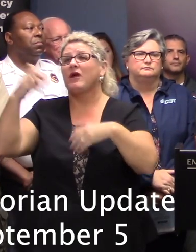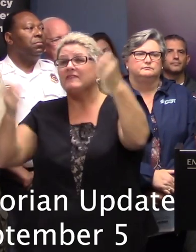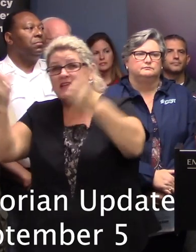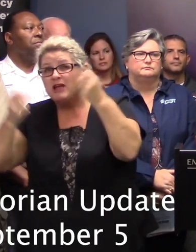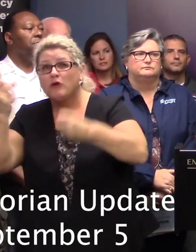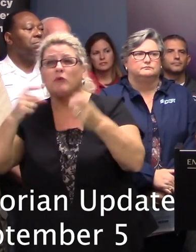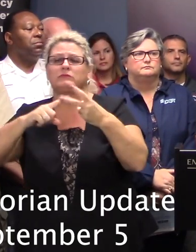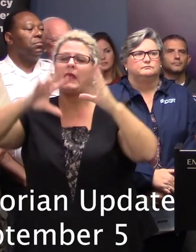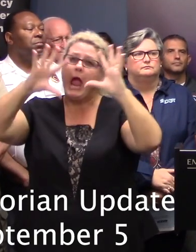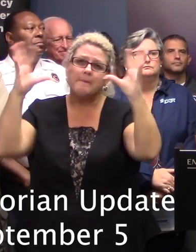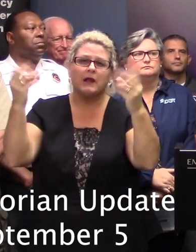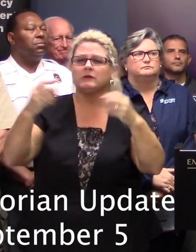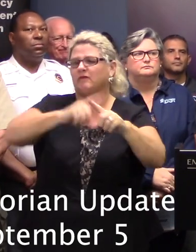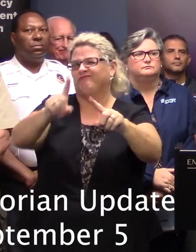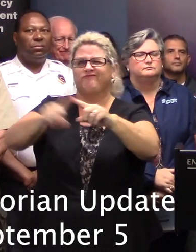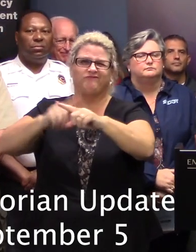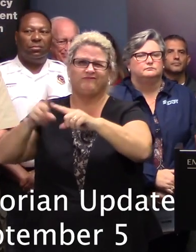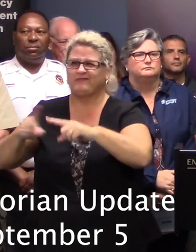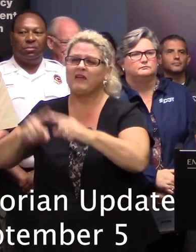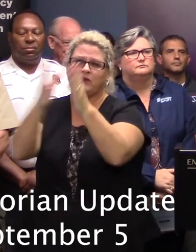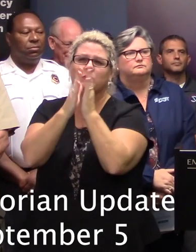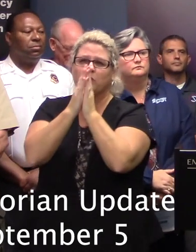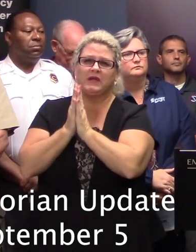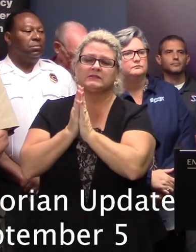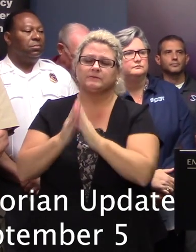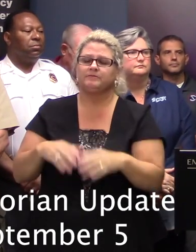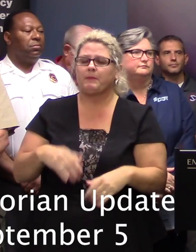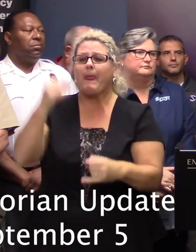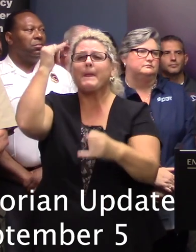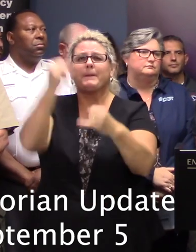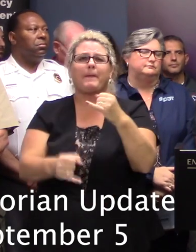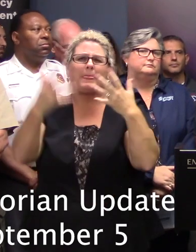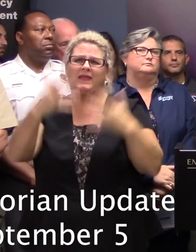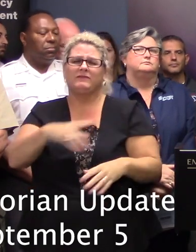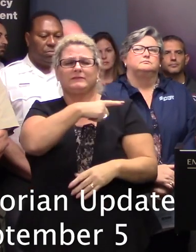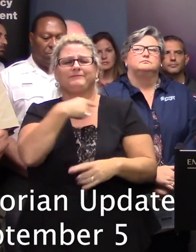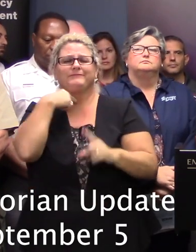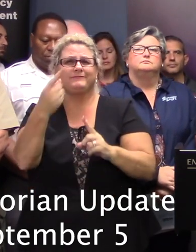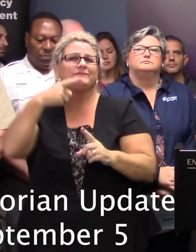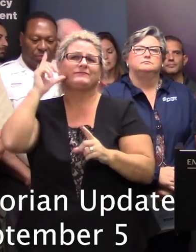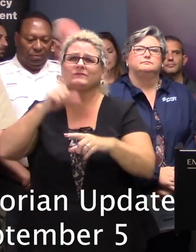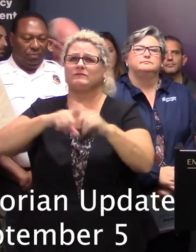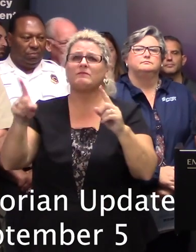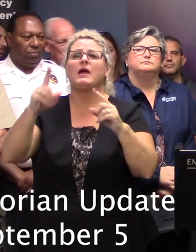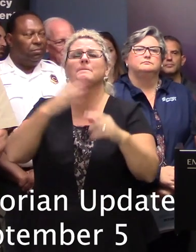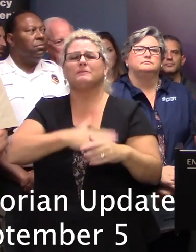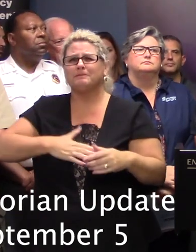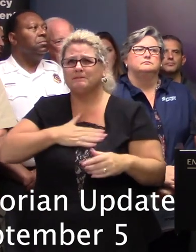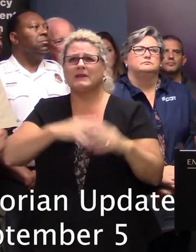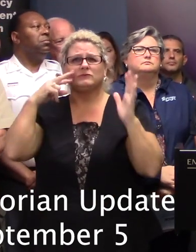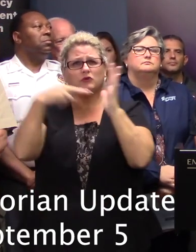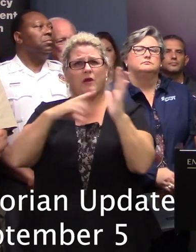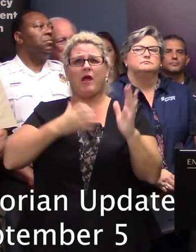ambulances, so it's pretty much across the board. And then the last thing I'll mention, again, it's already been mentioned a couple times before, but stay connected through